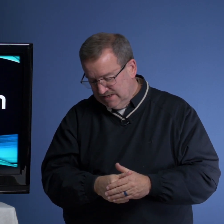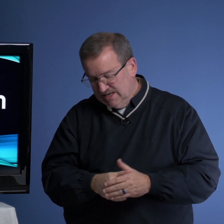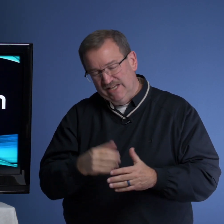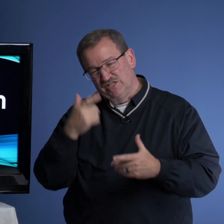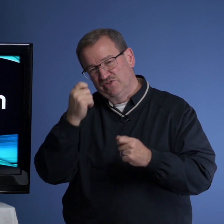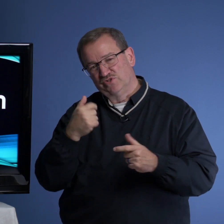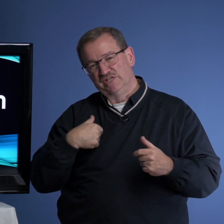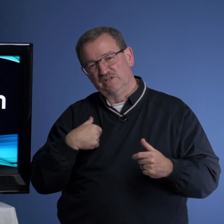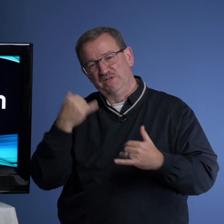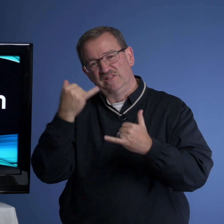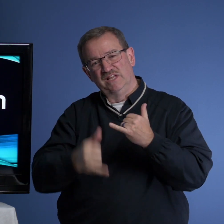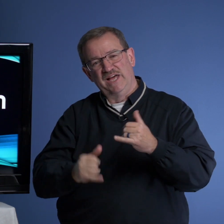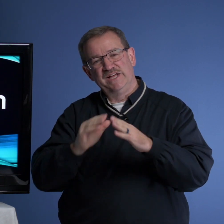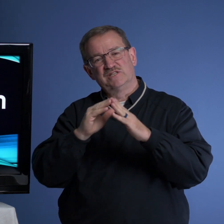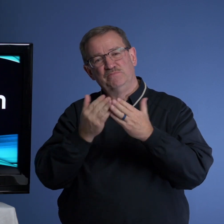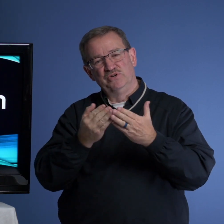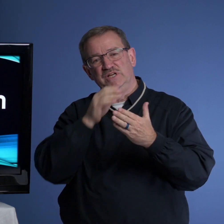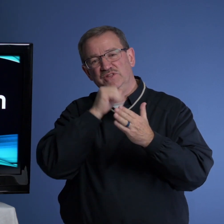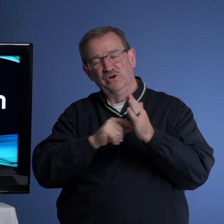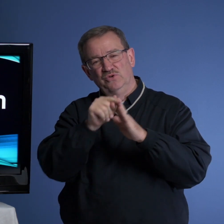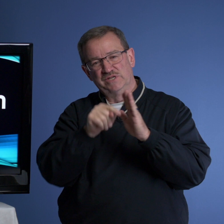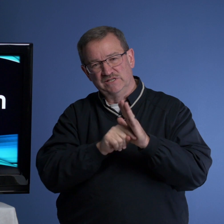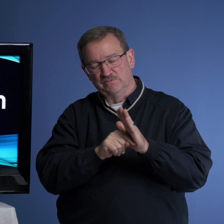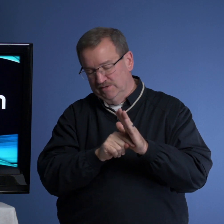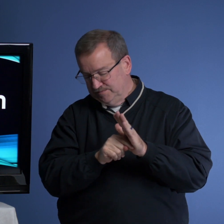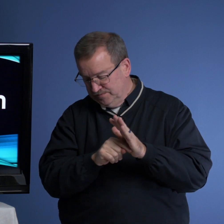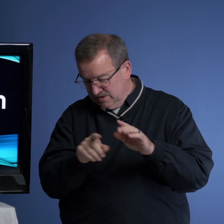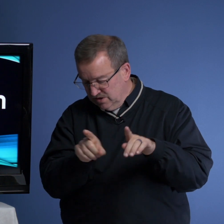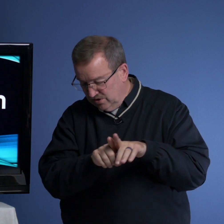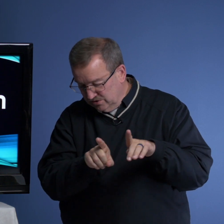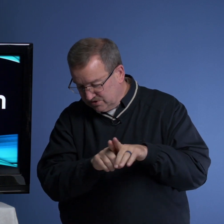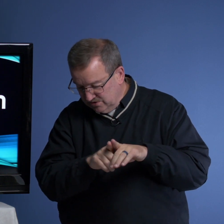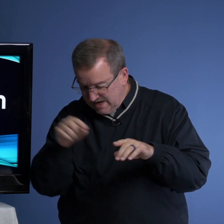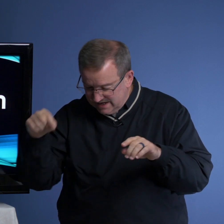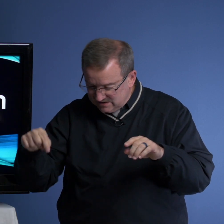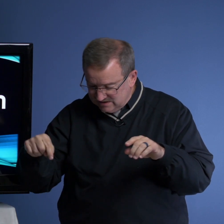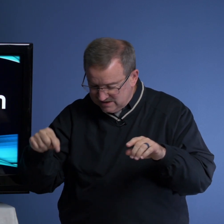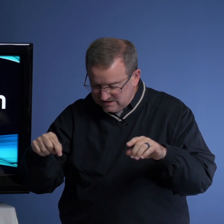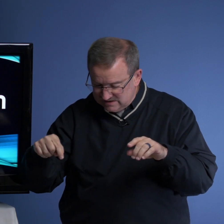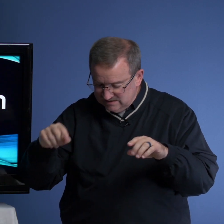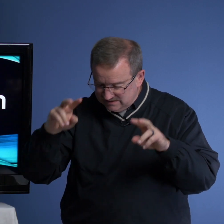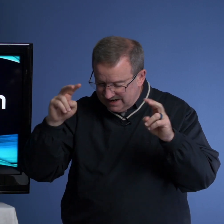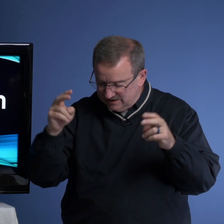It's interesting to me, the last book in the Old Testament also has this title.